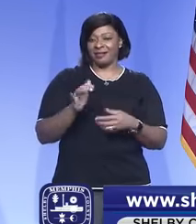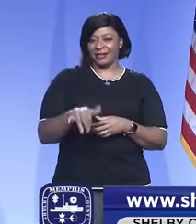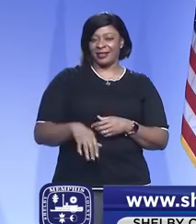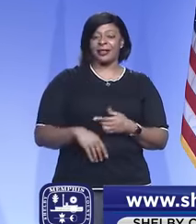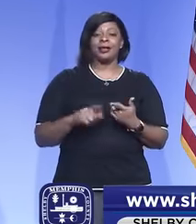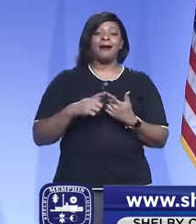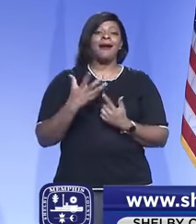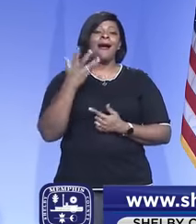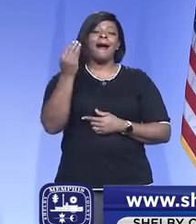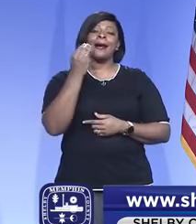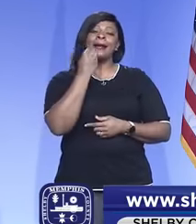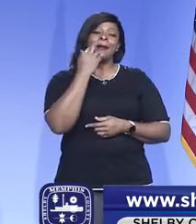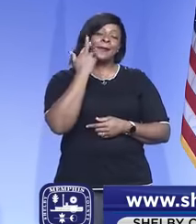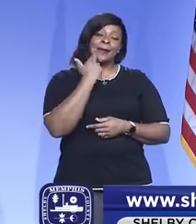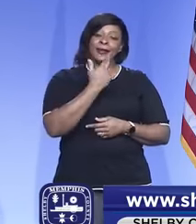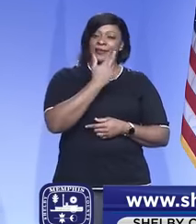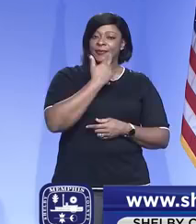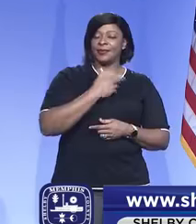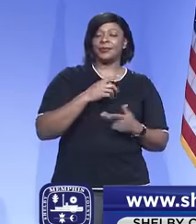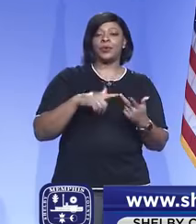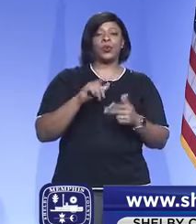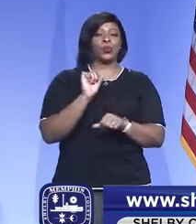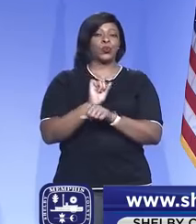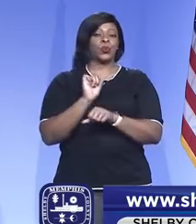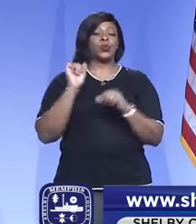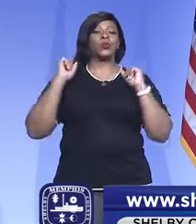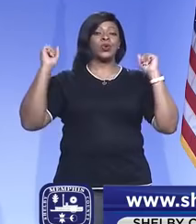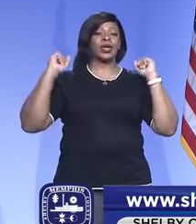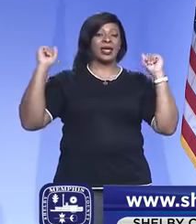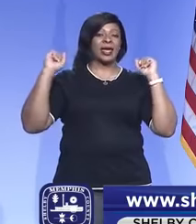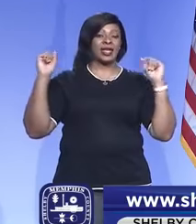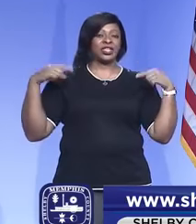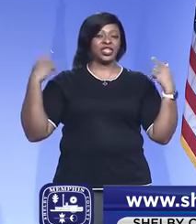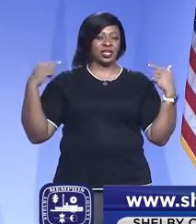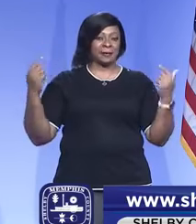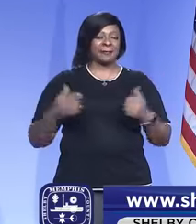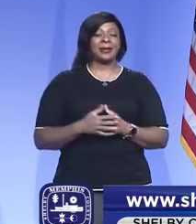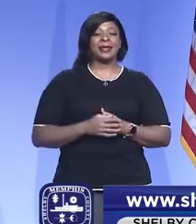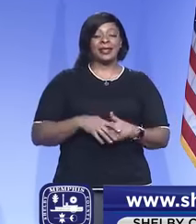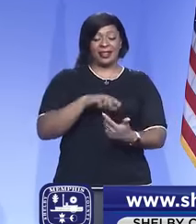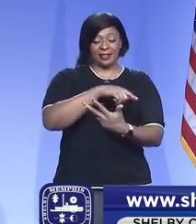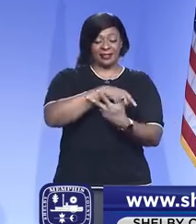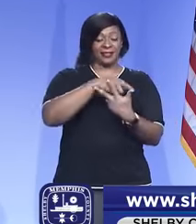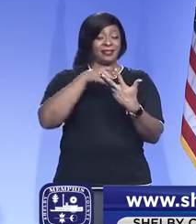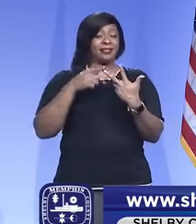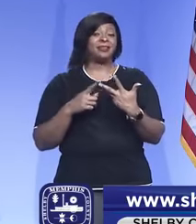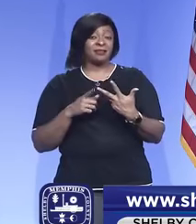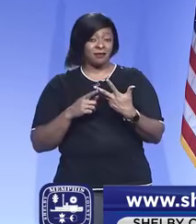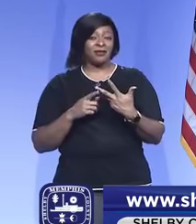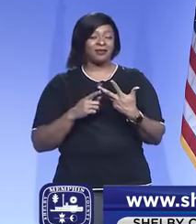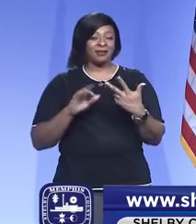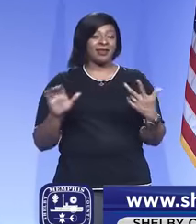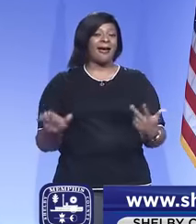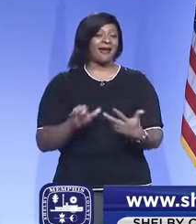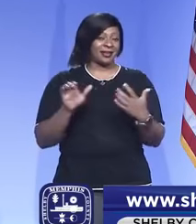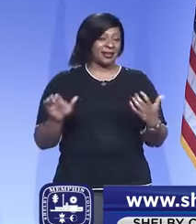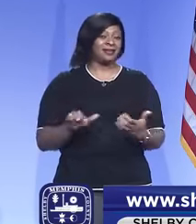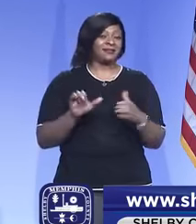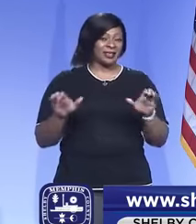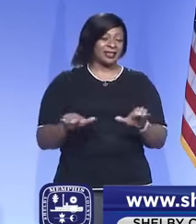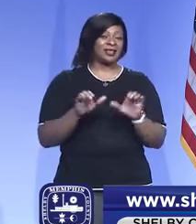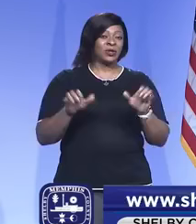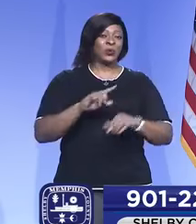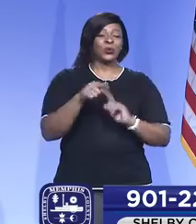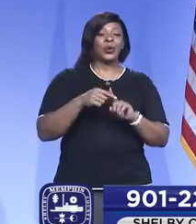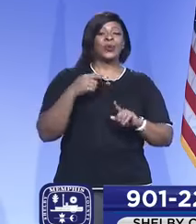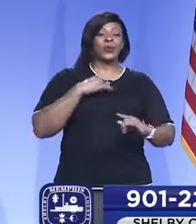then going out to eat in restaurants and then working out in gyms. These are all activities that